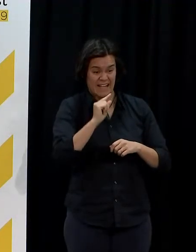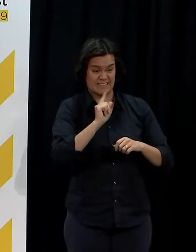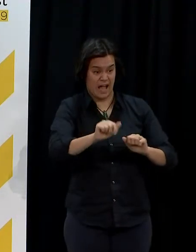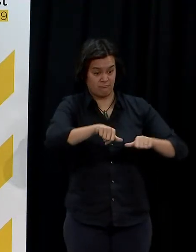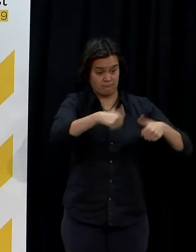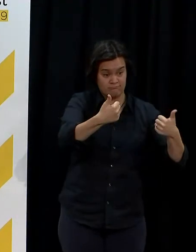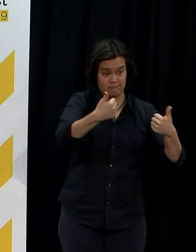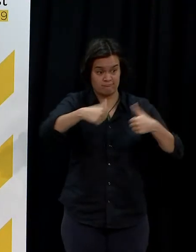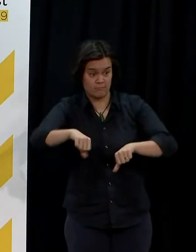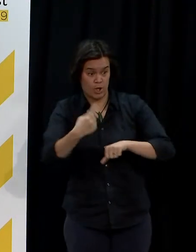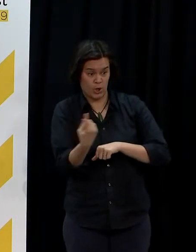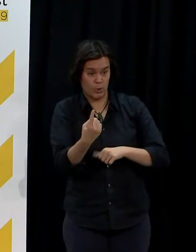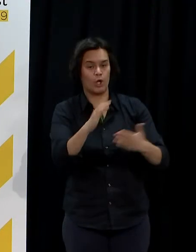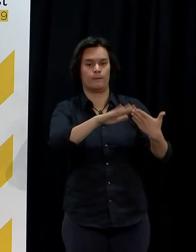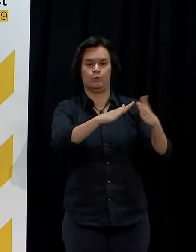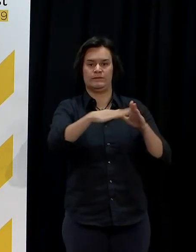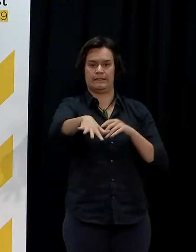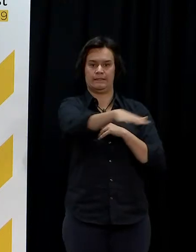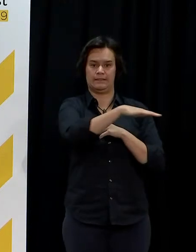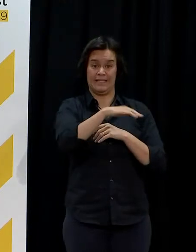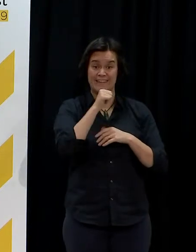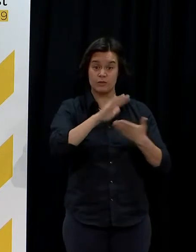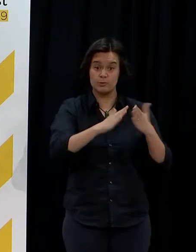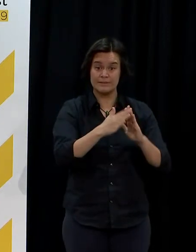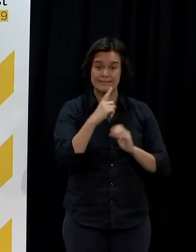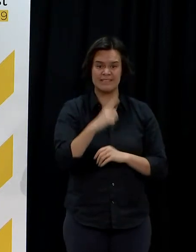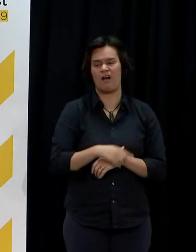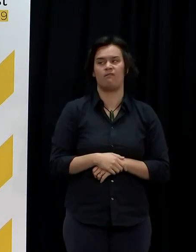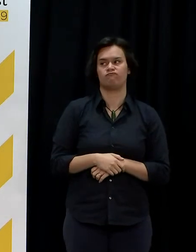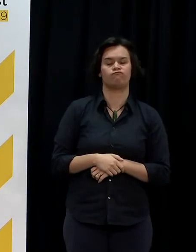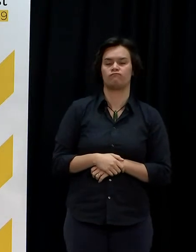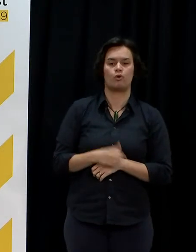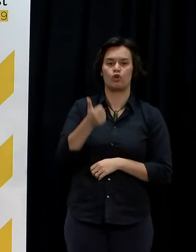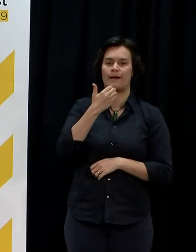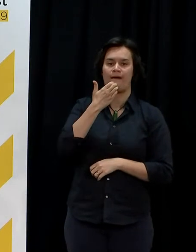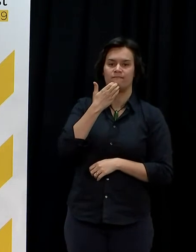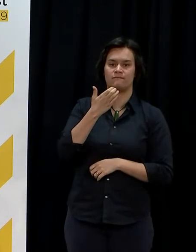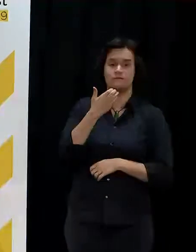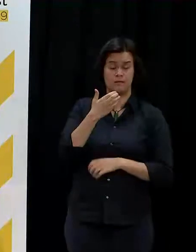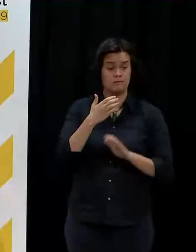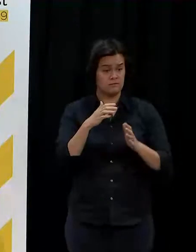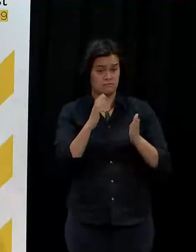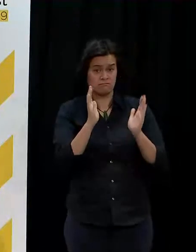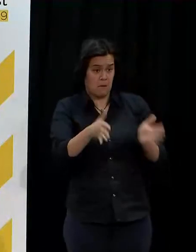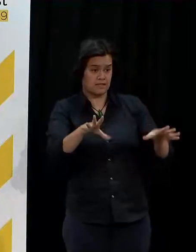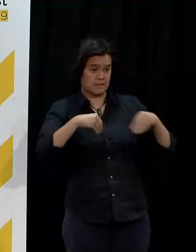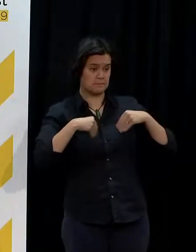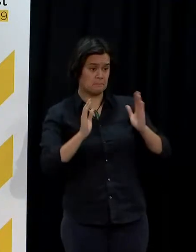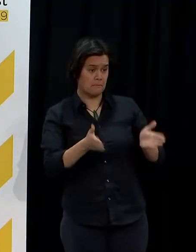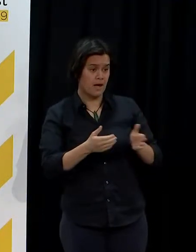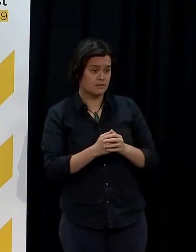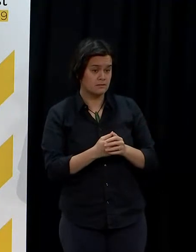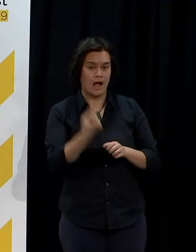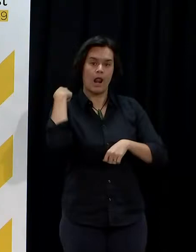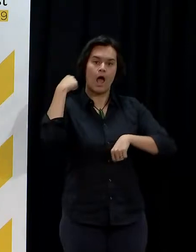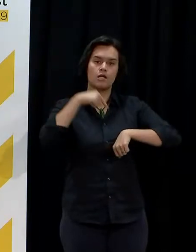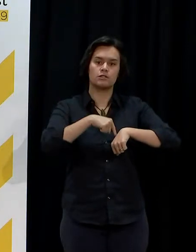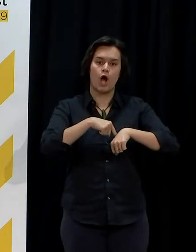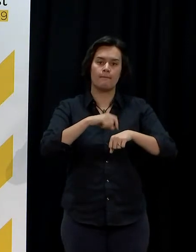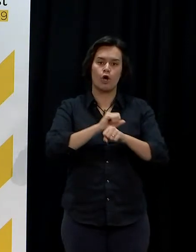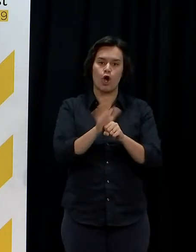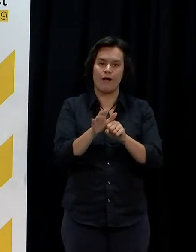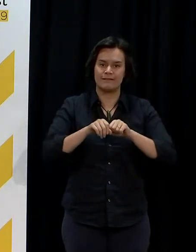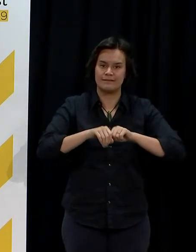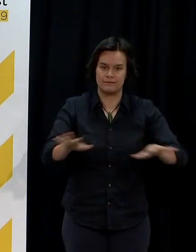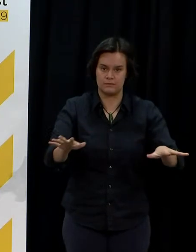And if they tell us that we need to have done better then we need to have done better. And so in the last outbreak we equally put in